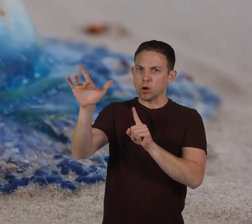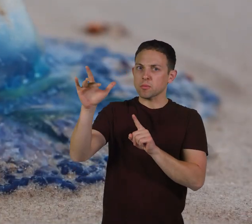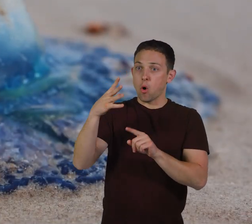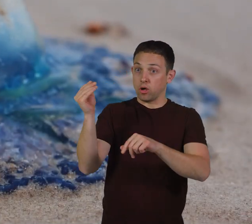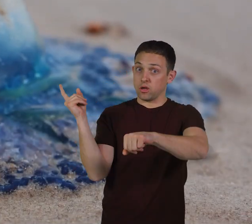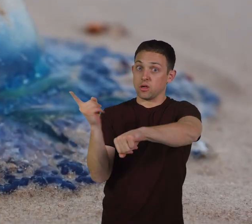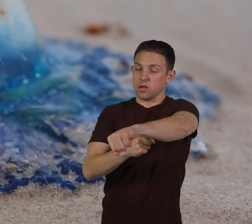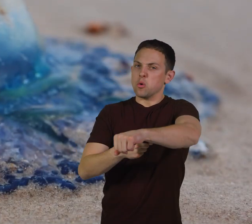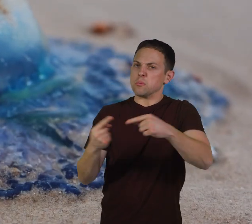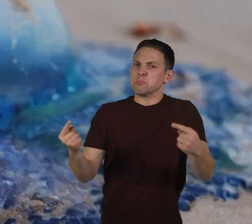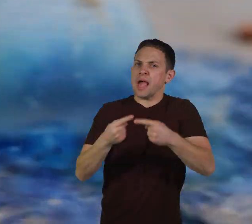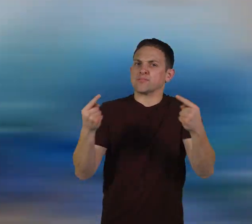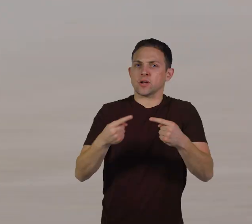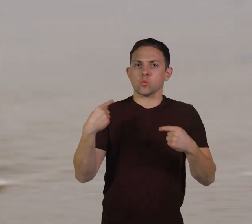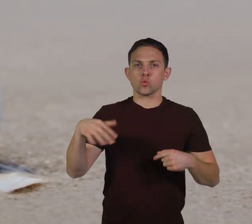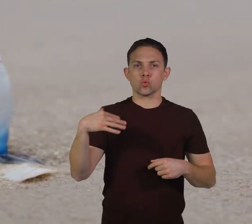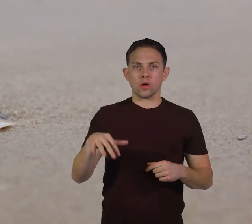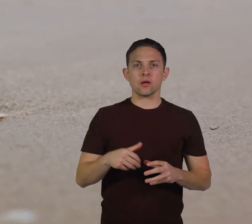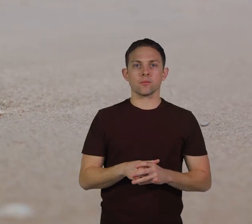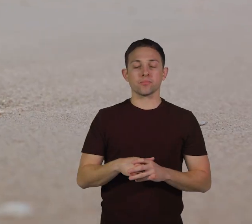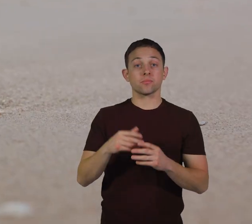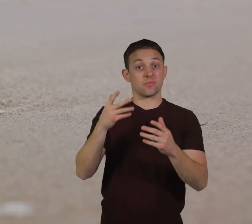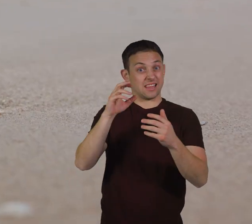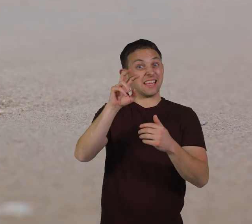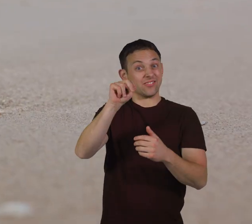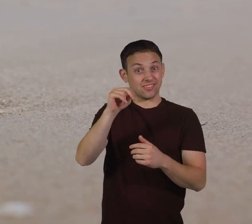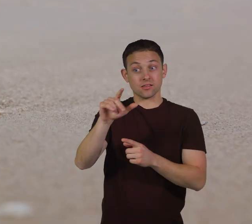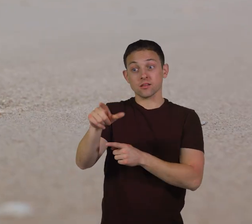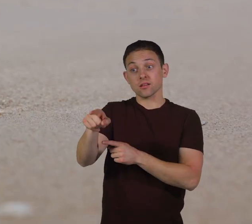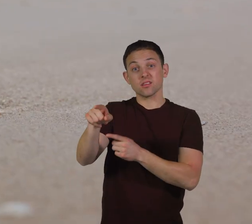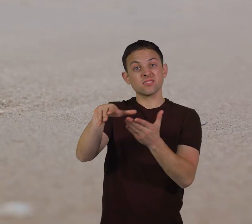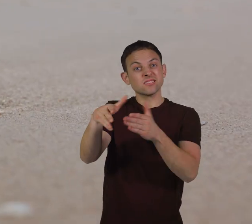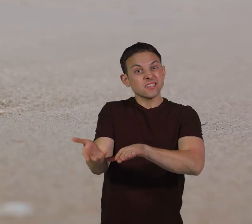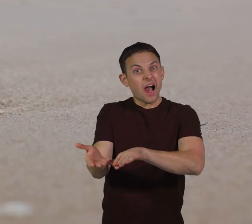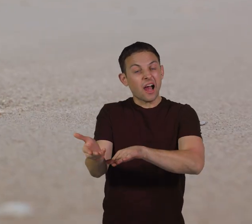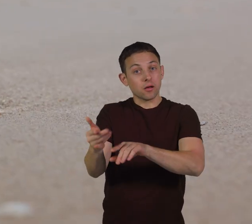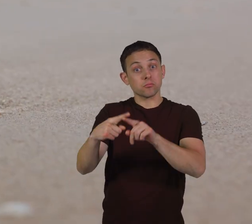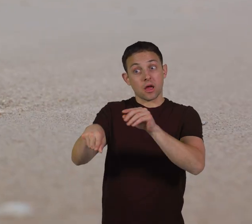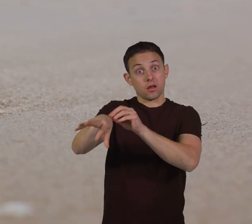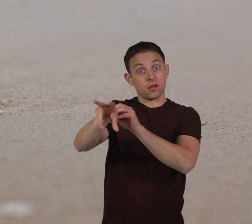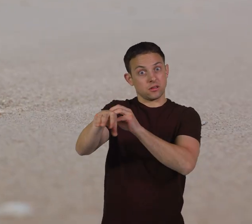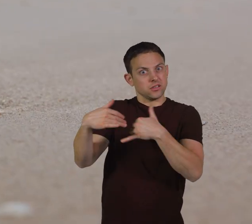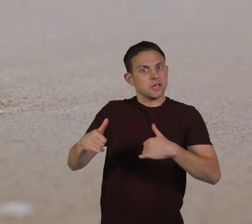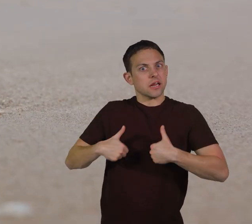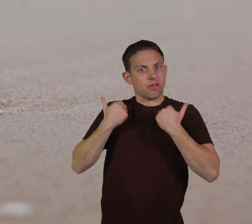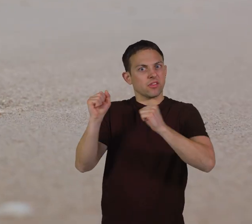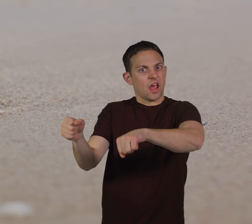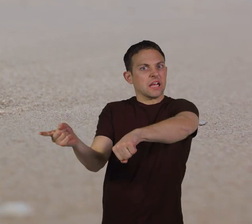painful when touched. And even if the colony is dead, the tentacles can still sting.